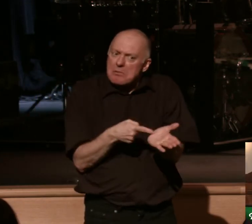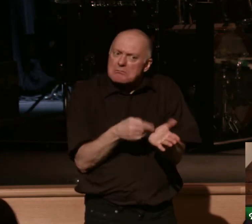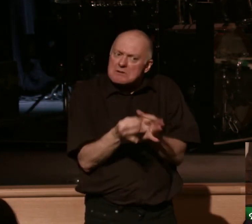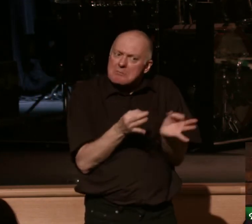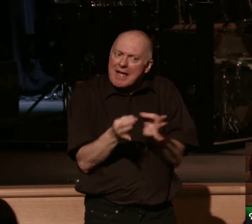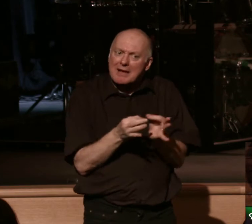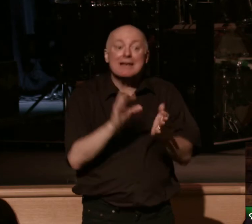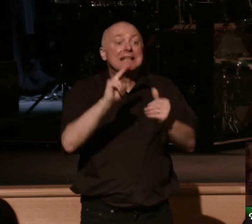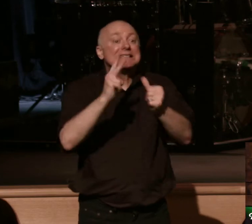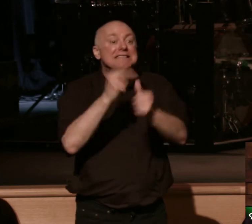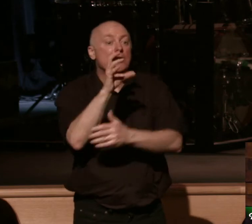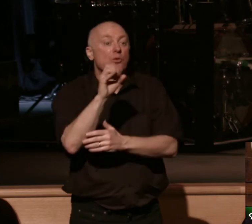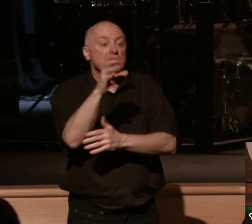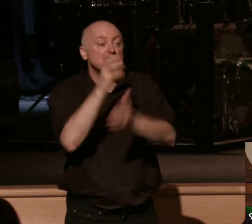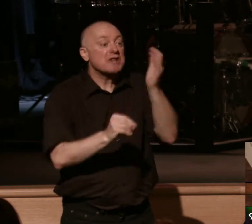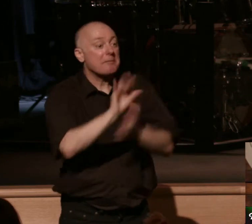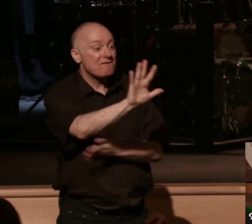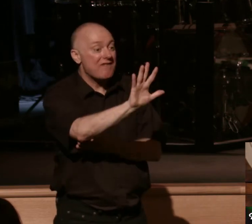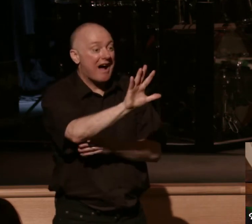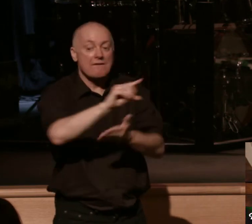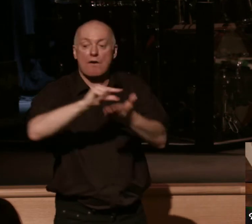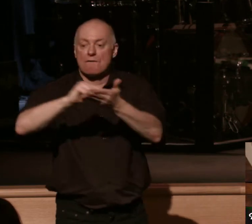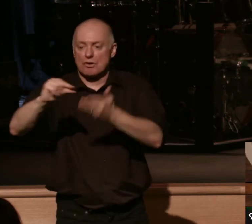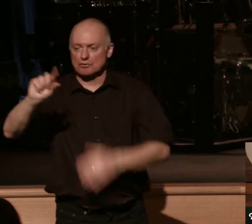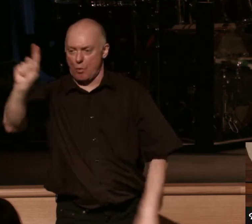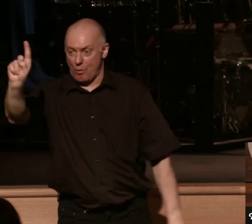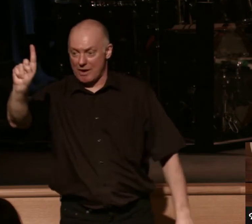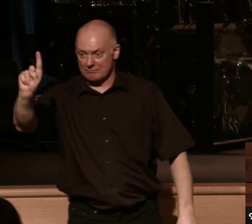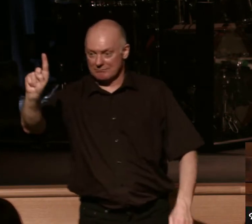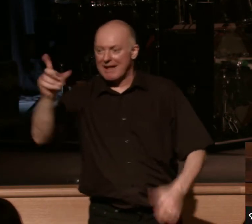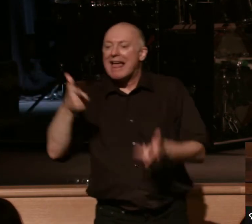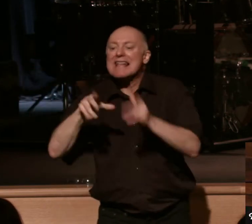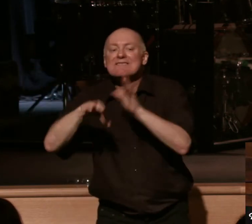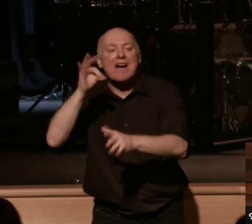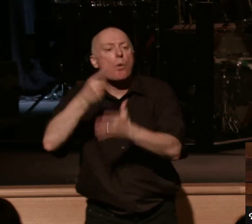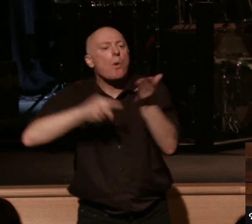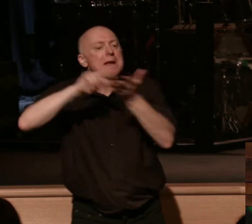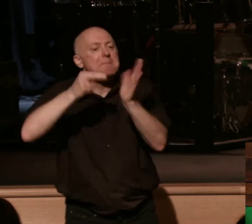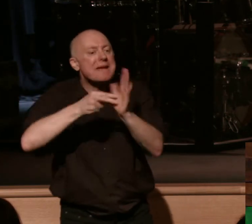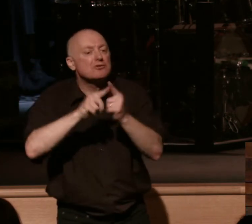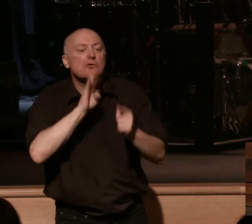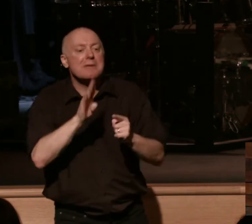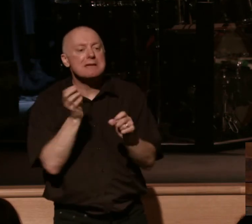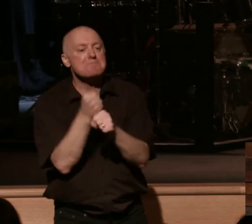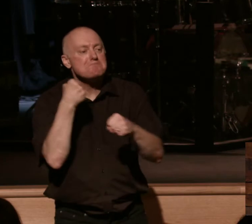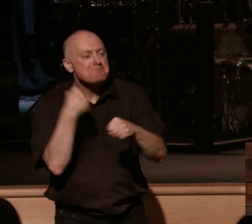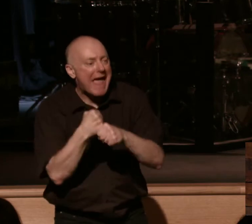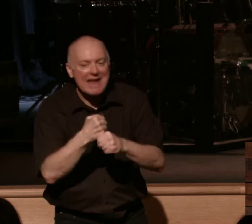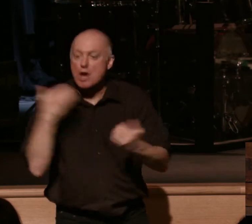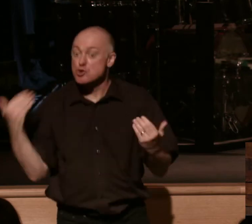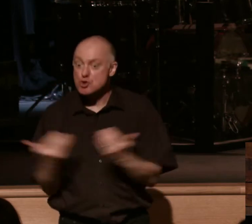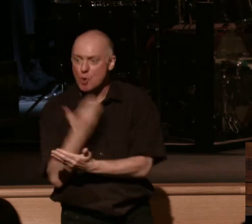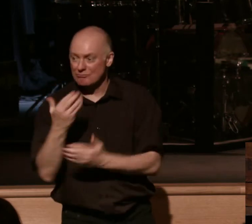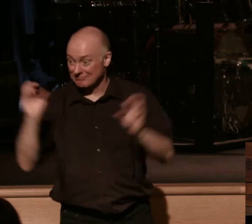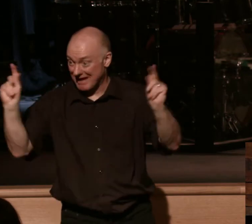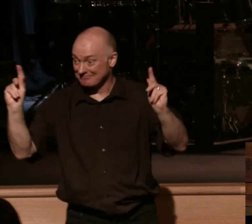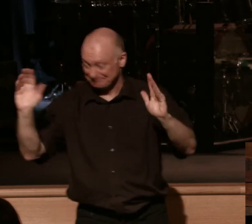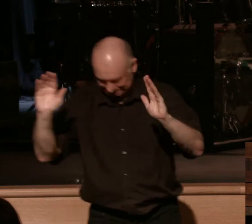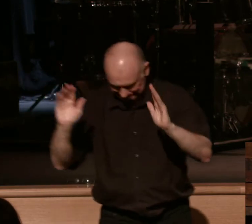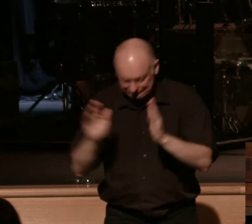right now, 2 Corinthians 5 verse 1. Let's find out what it means to be made new. Verse 1.